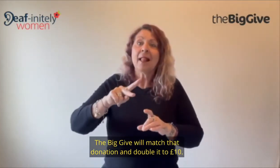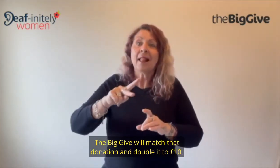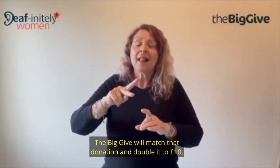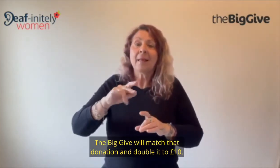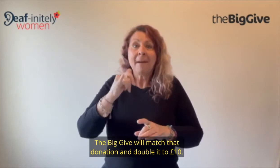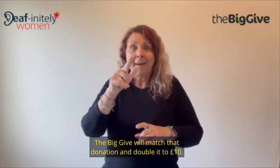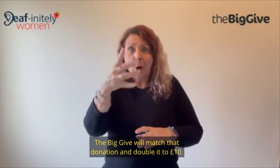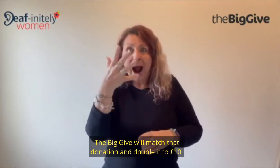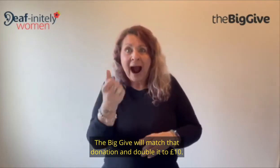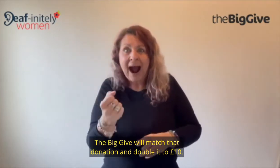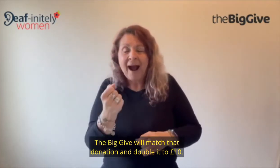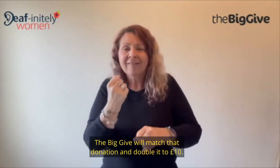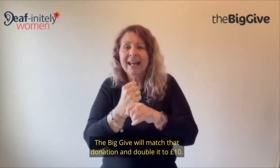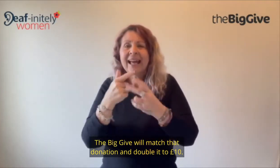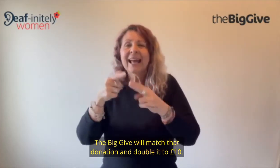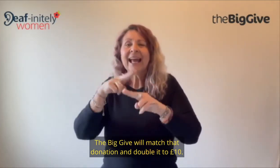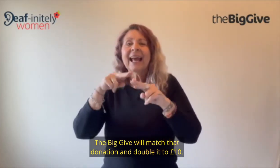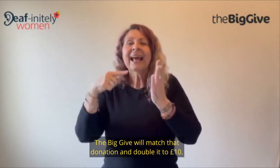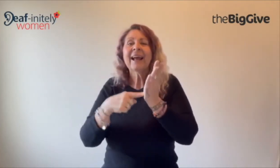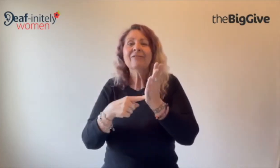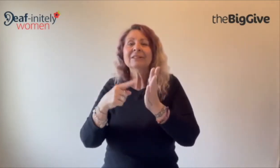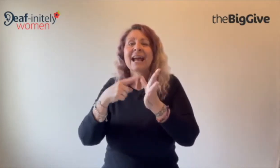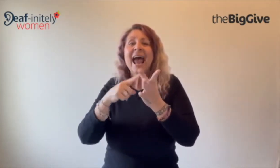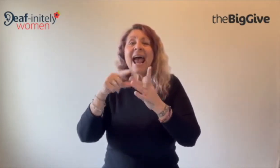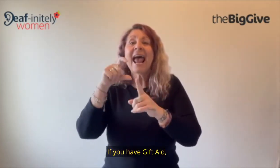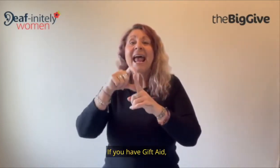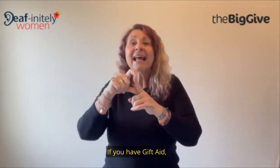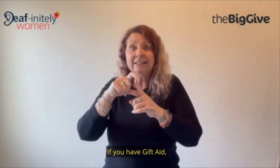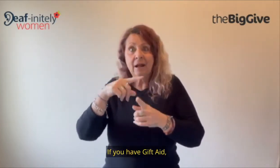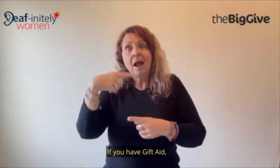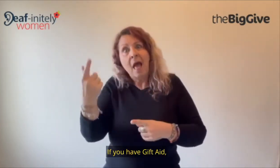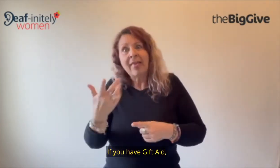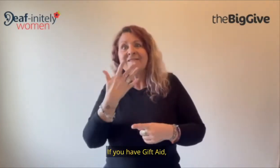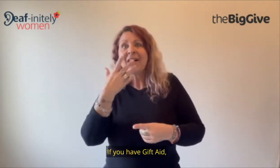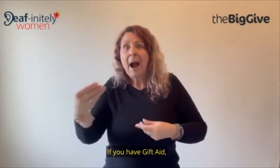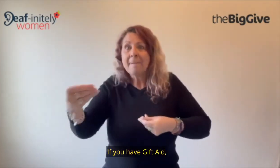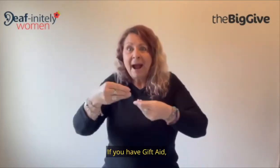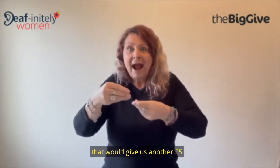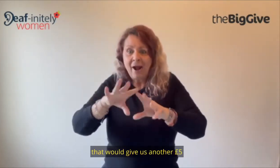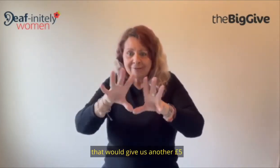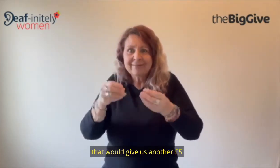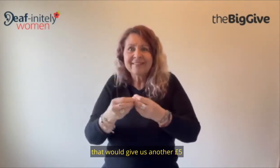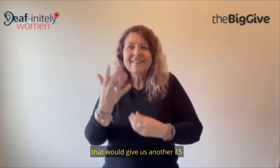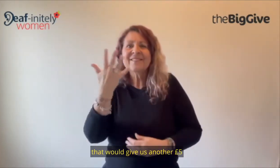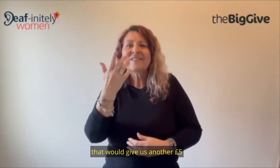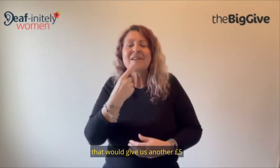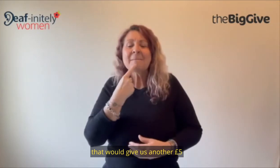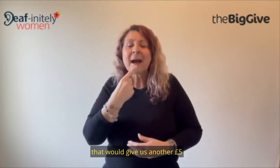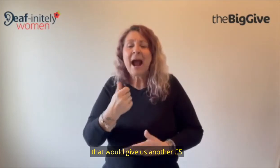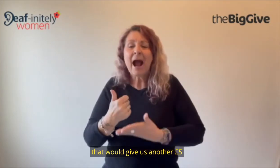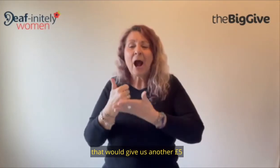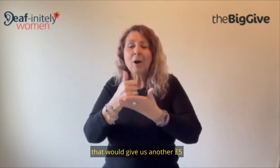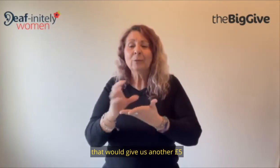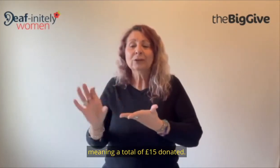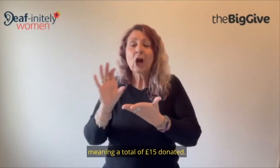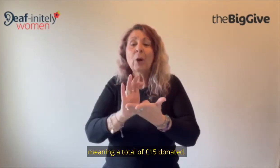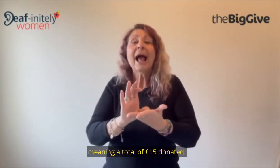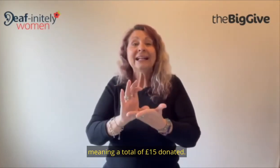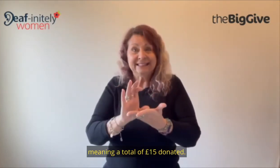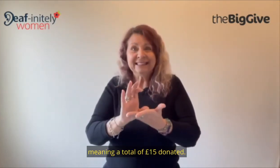donation and double it to 10. If you have Gift Aid, that would give us another £5, meaning a total of